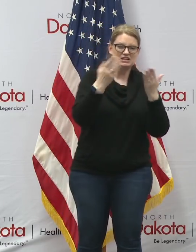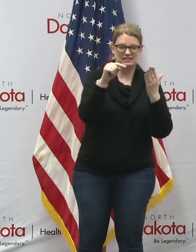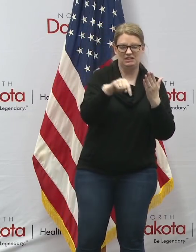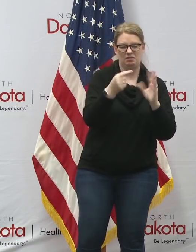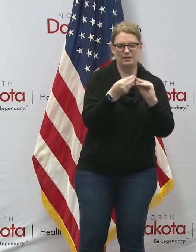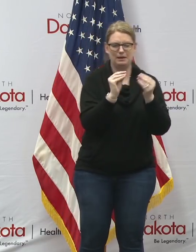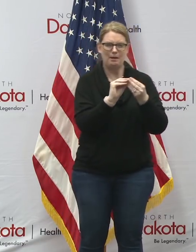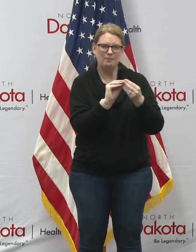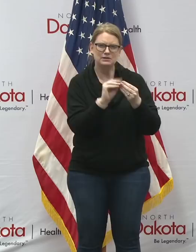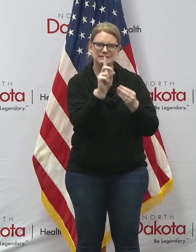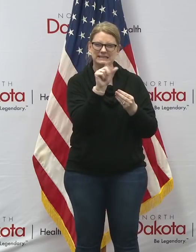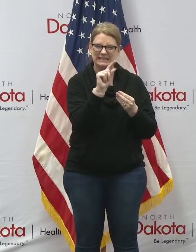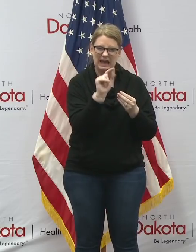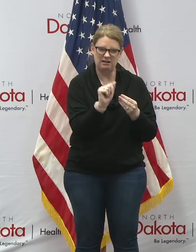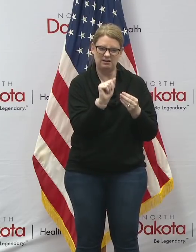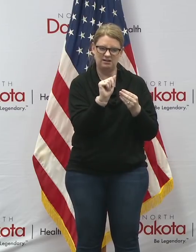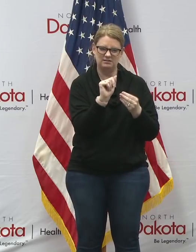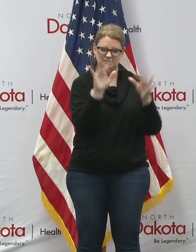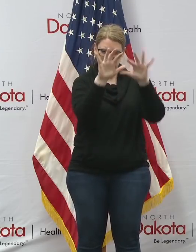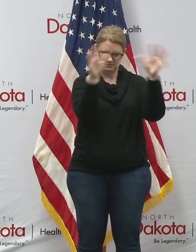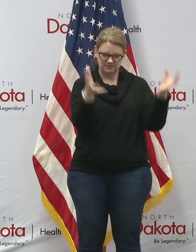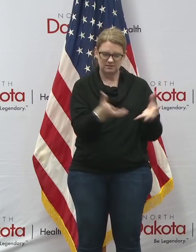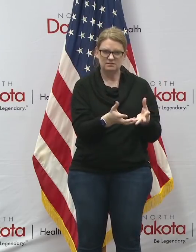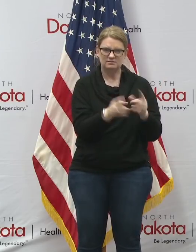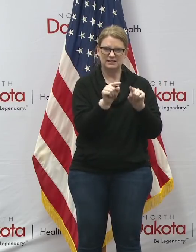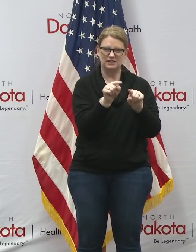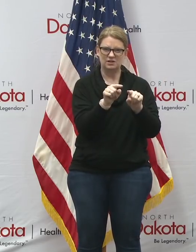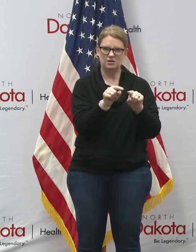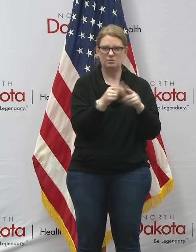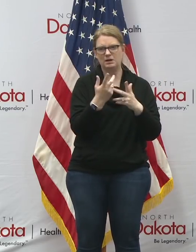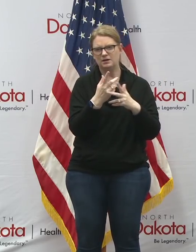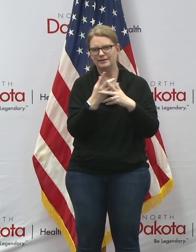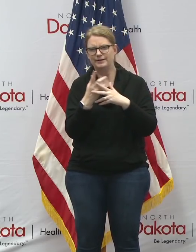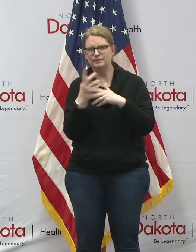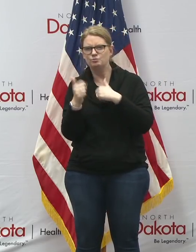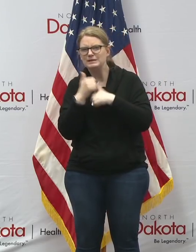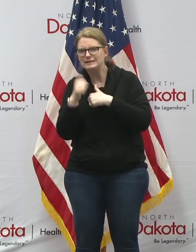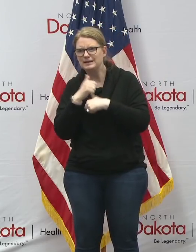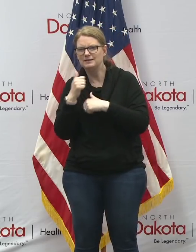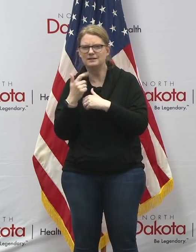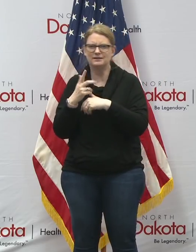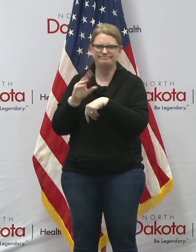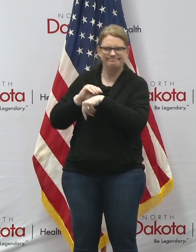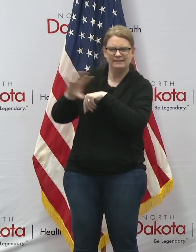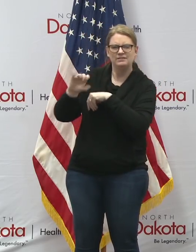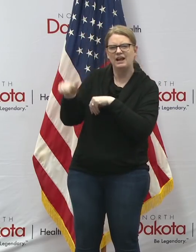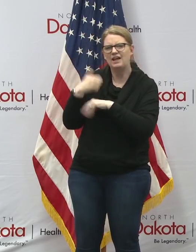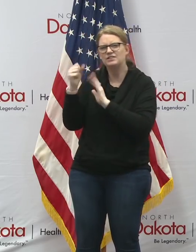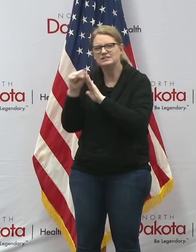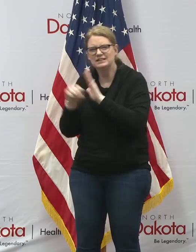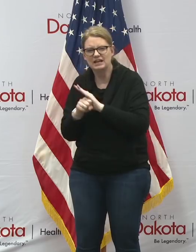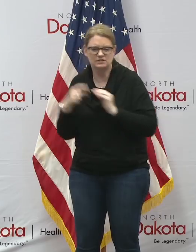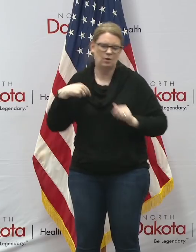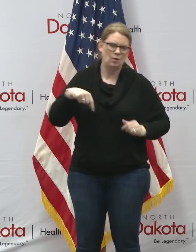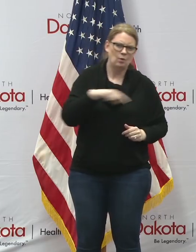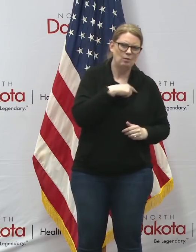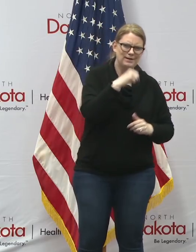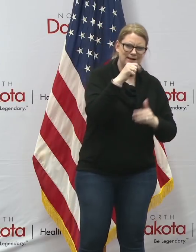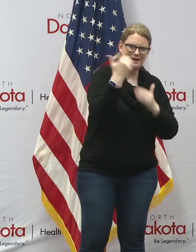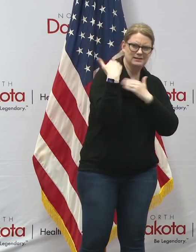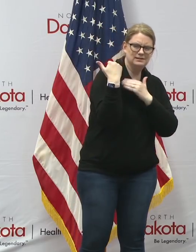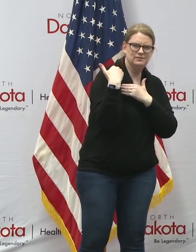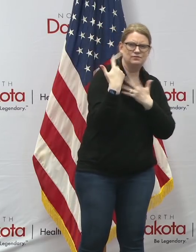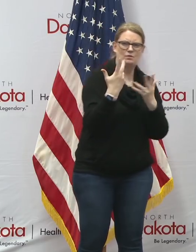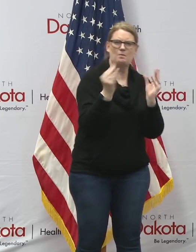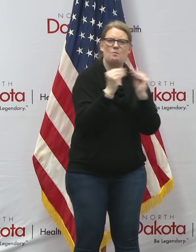dakota would indicate that we're somehow putting our neighboring states at risk or that we're not being responsible by having more government